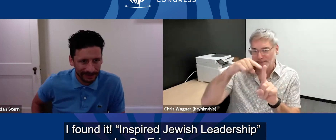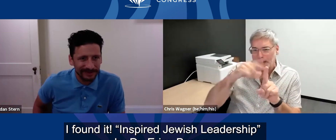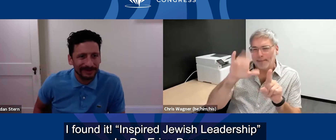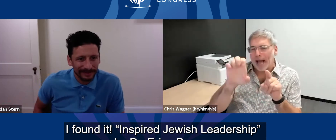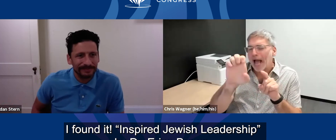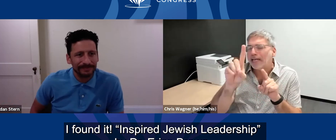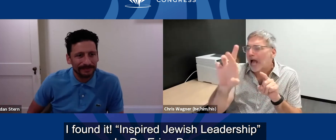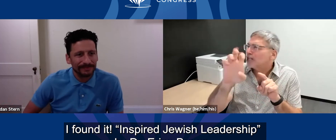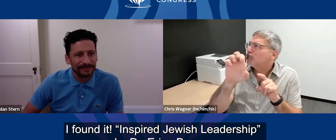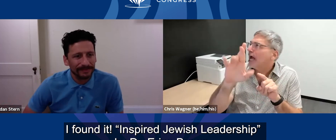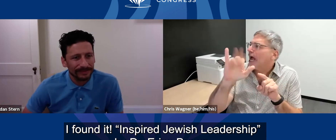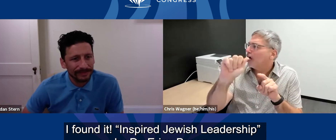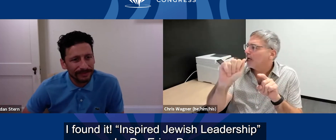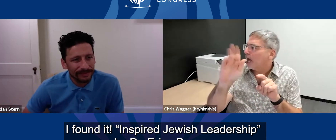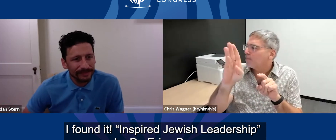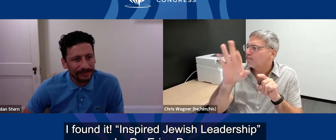Brown.